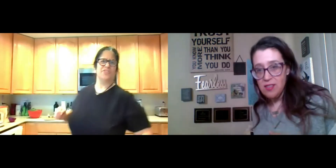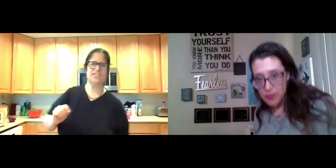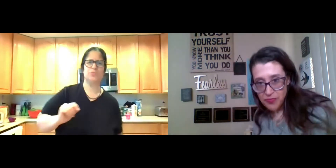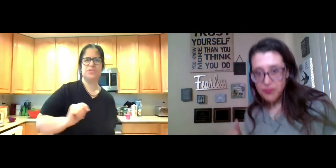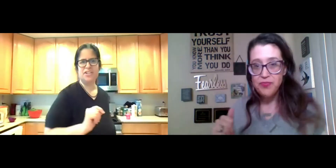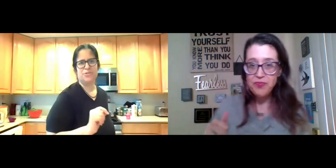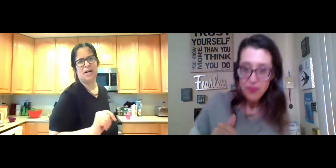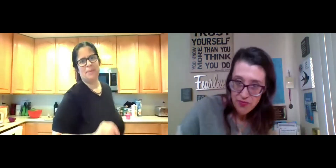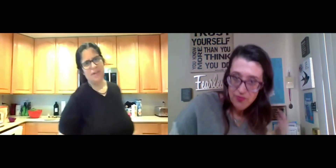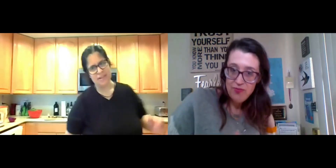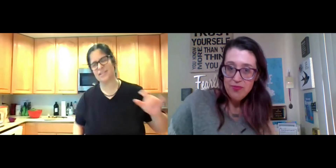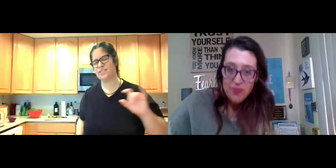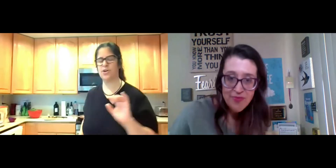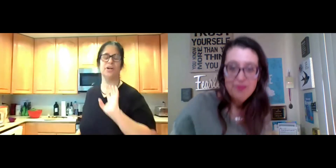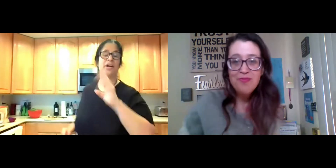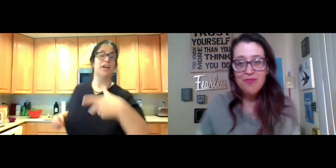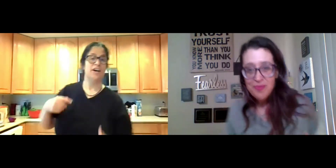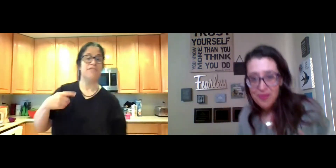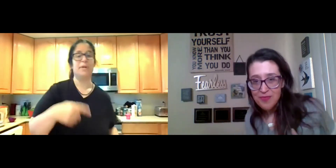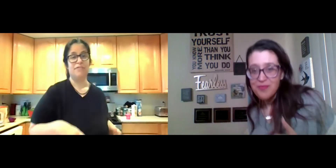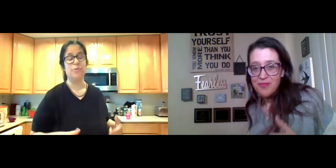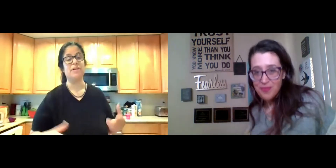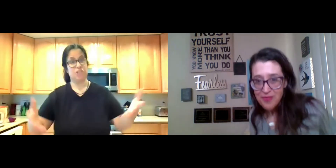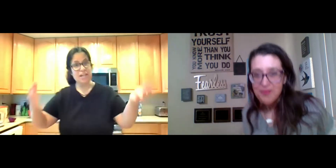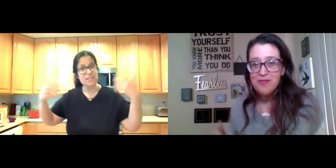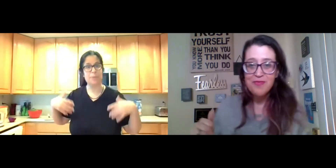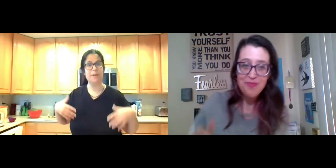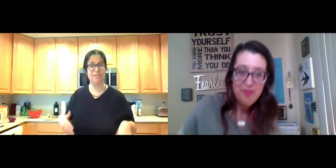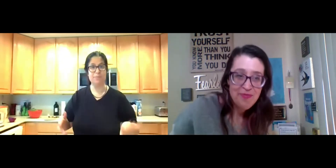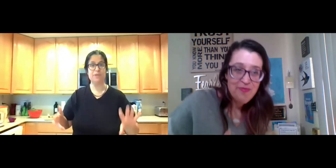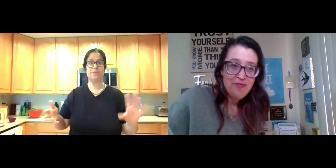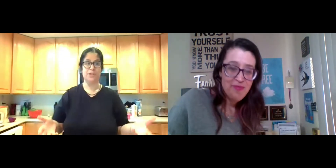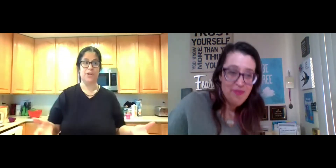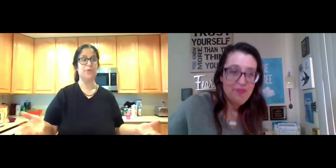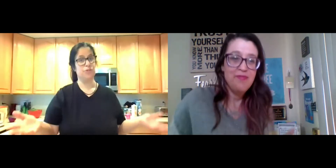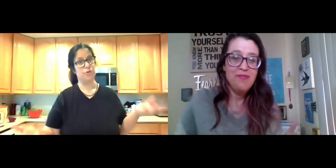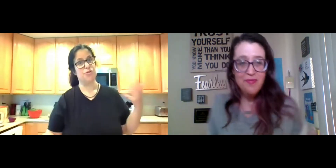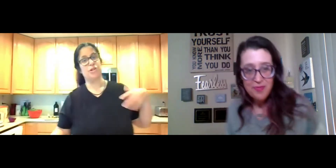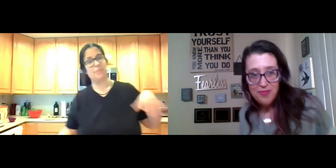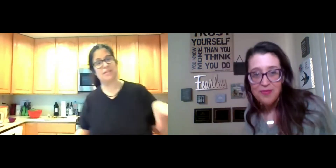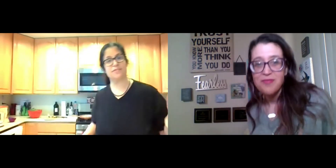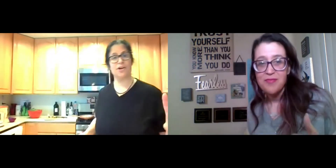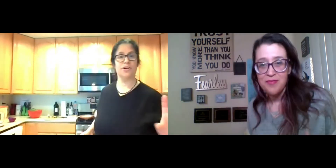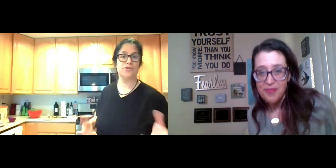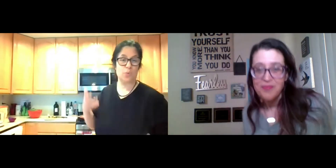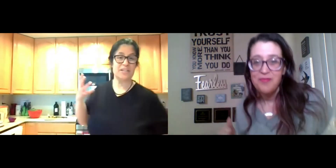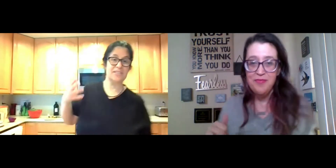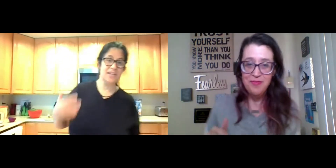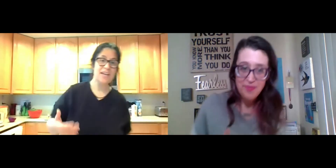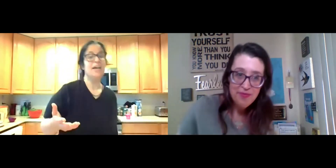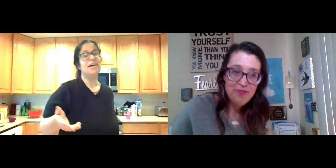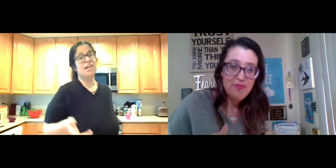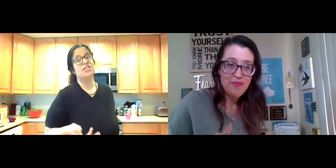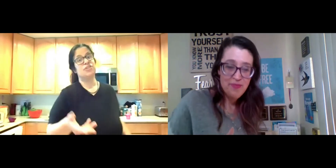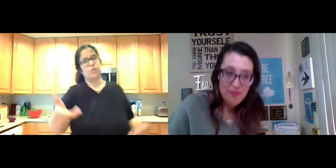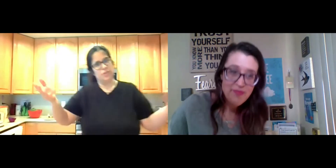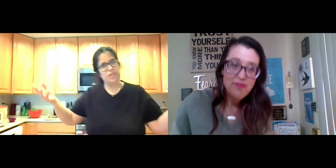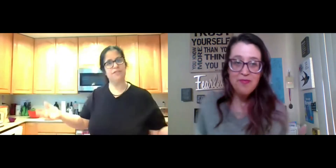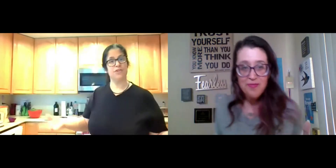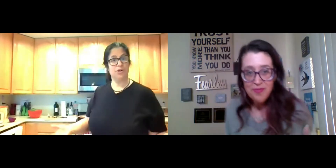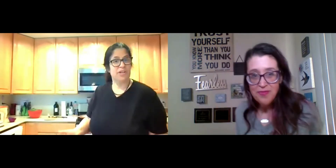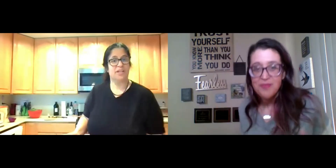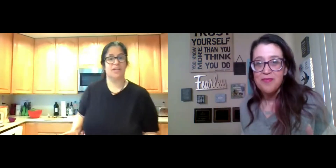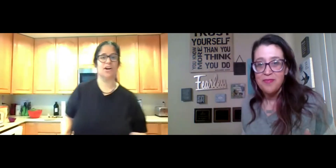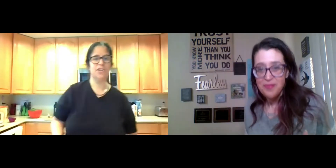or dancing with Dr. Amba. So for my four month challenge, I'm having people, you know, do 30 minutes of cardio twice a day. So